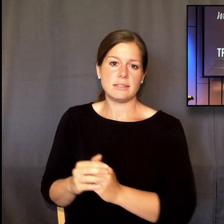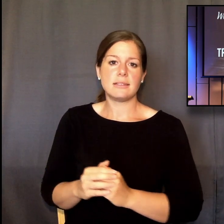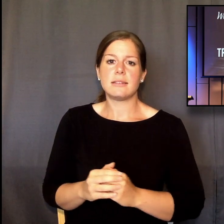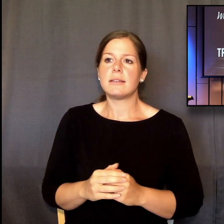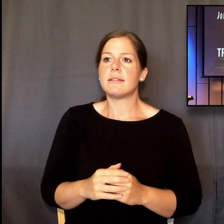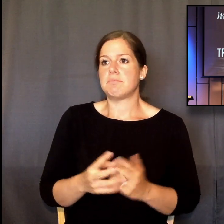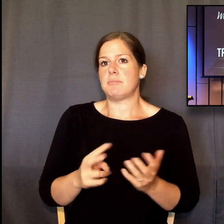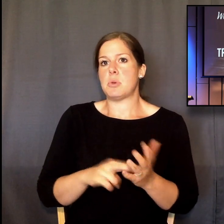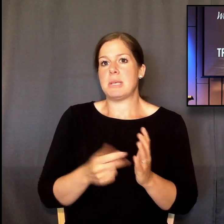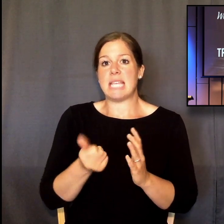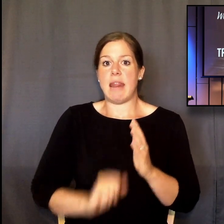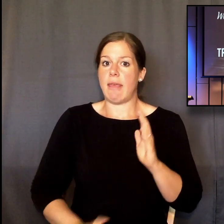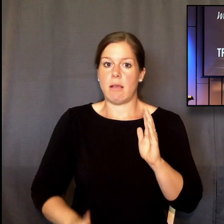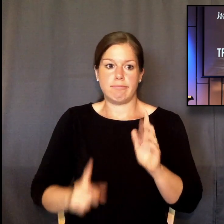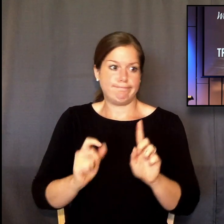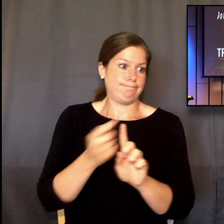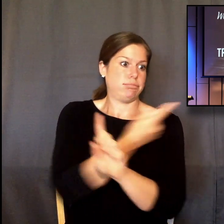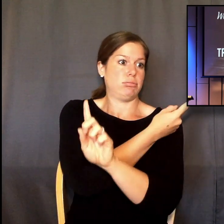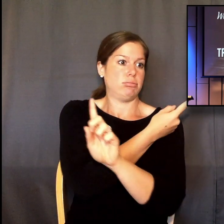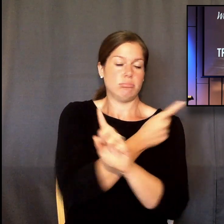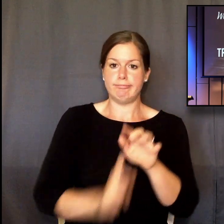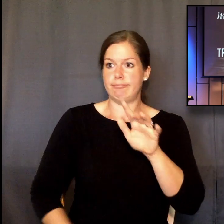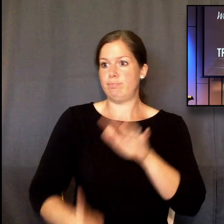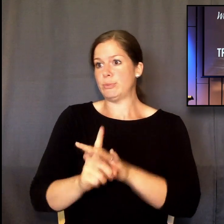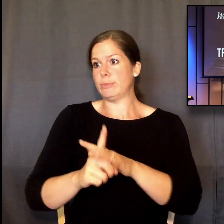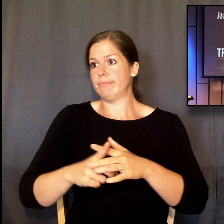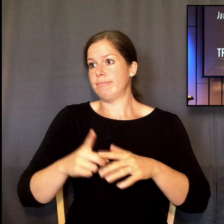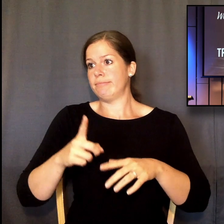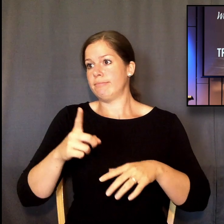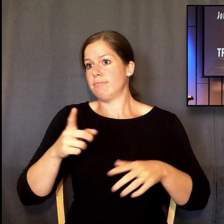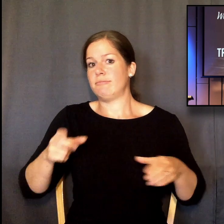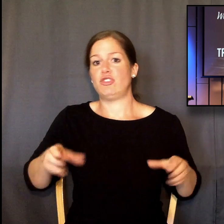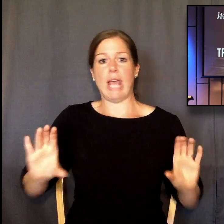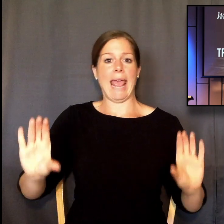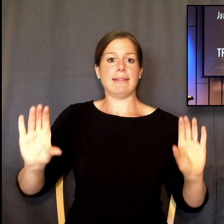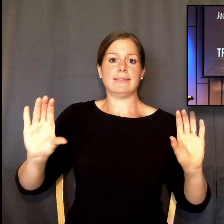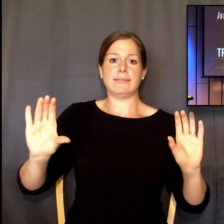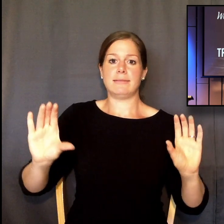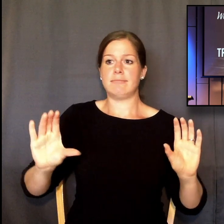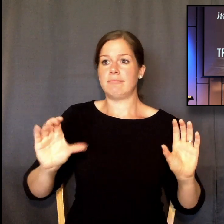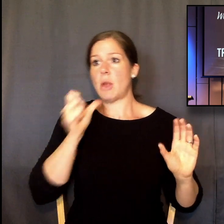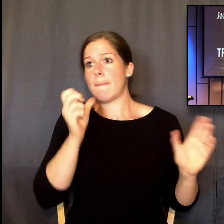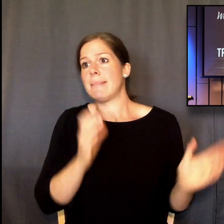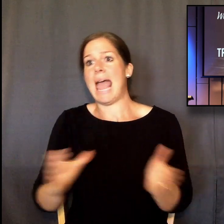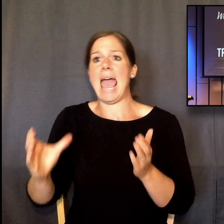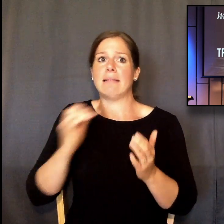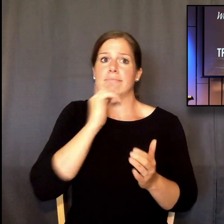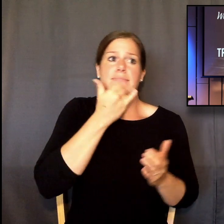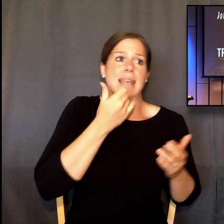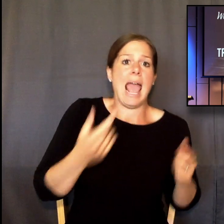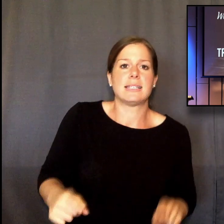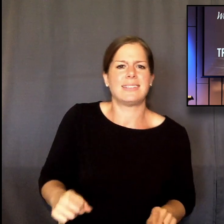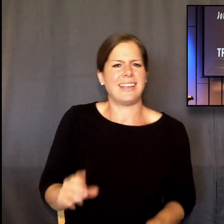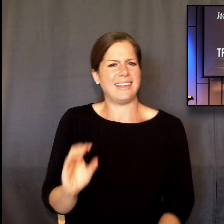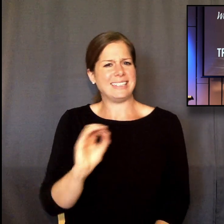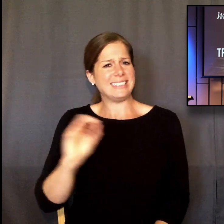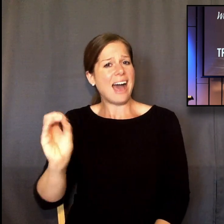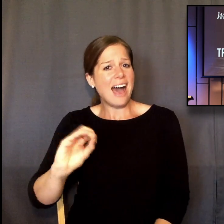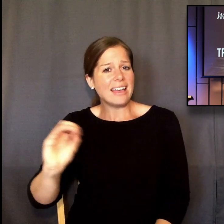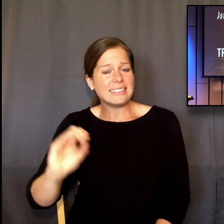is a fluke. God doesn't gamble. Nothing is accidental or unplanned. For the biblical writers, it is inconceivable that